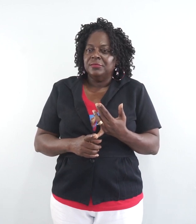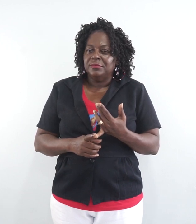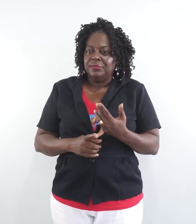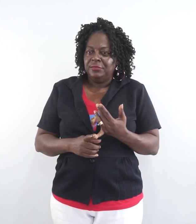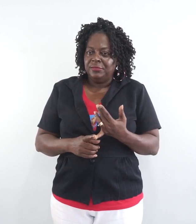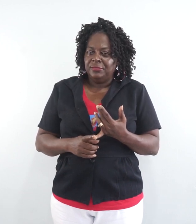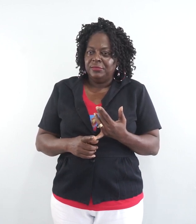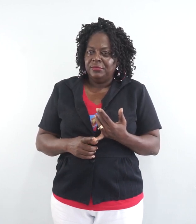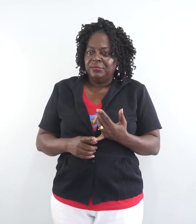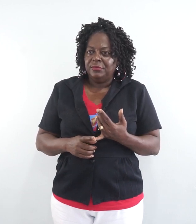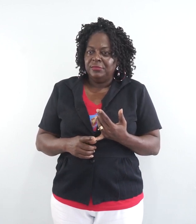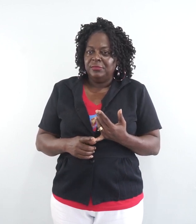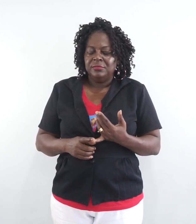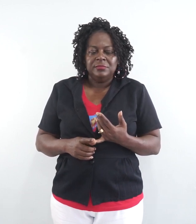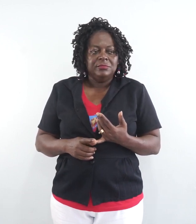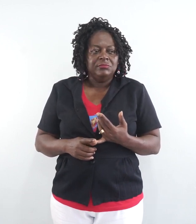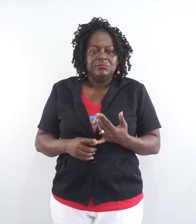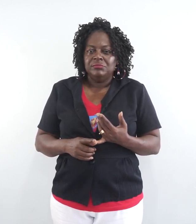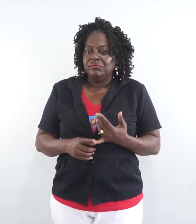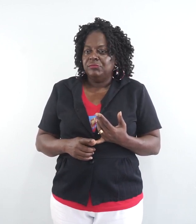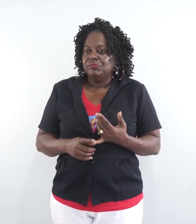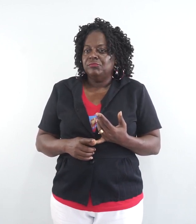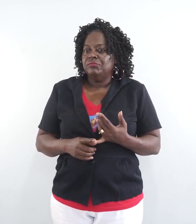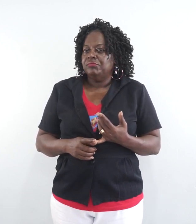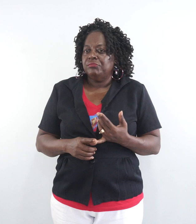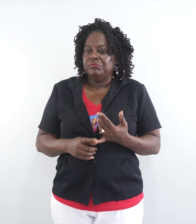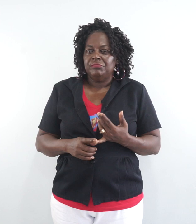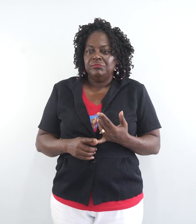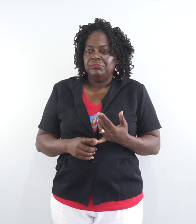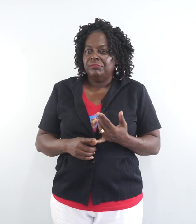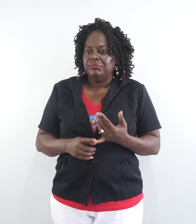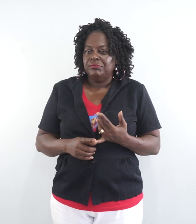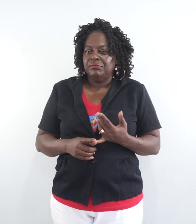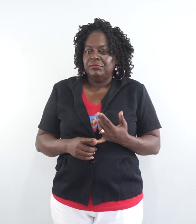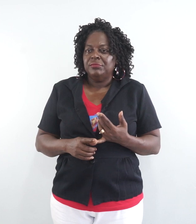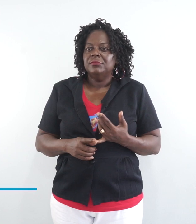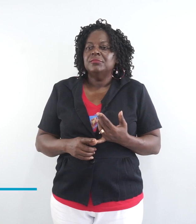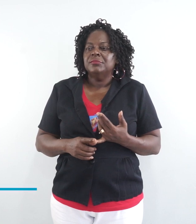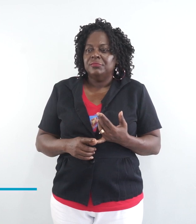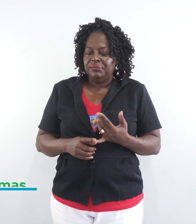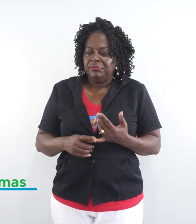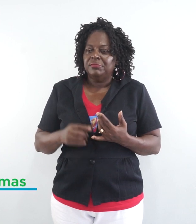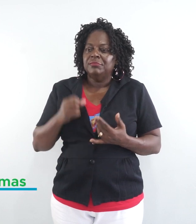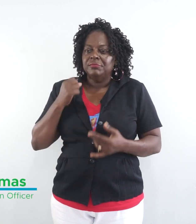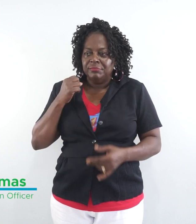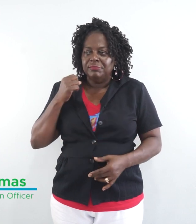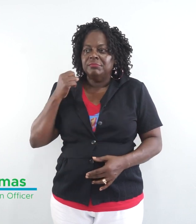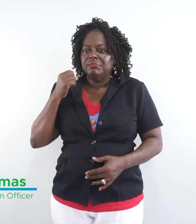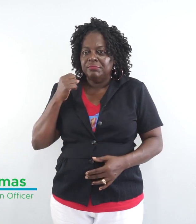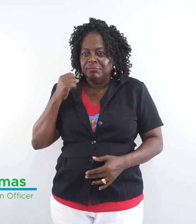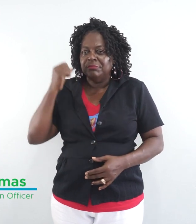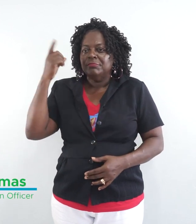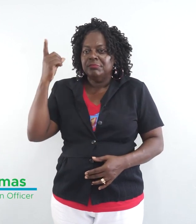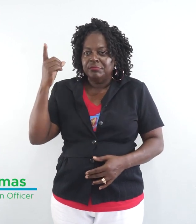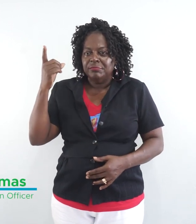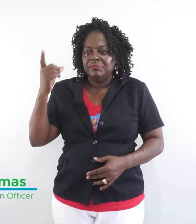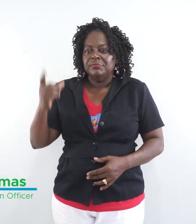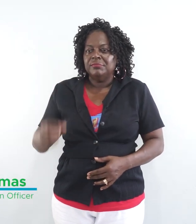For example, nodding your head for understand. Or raising your